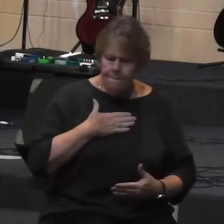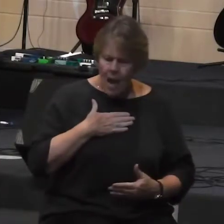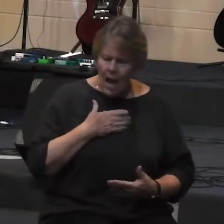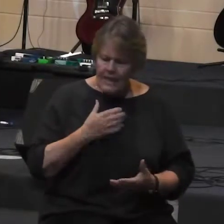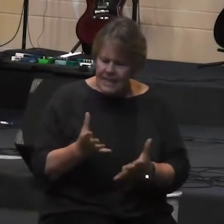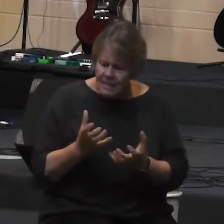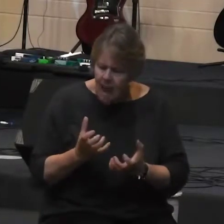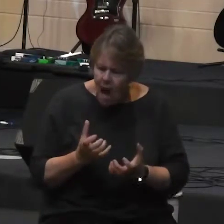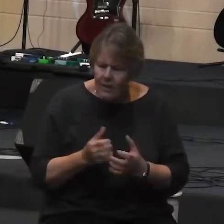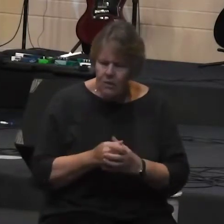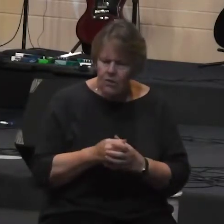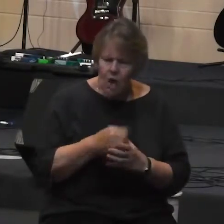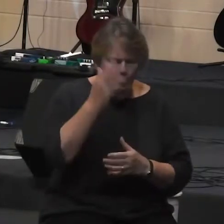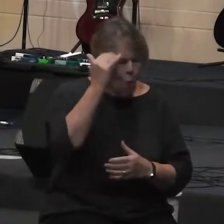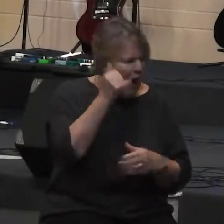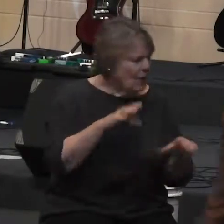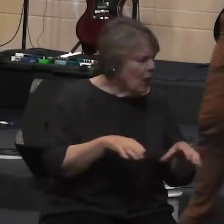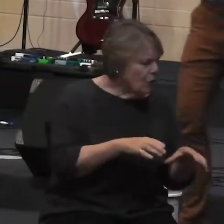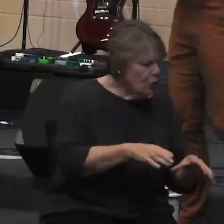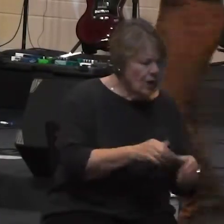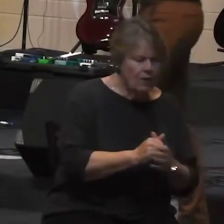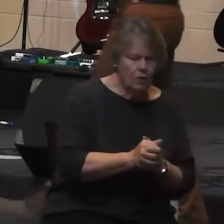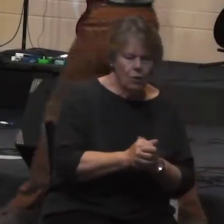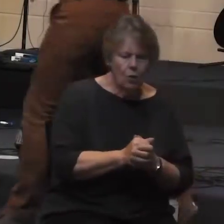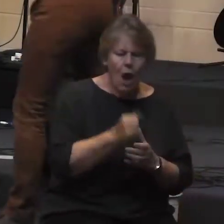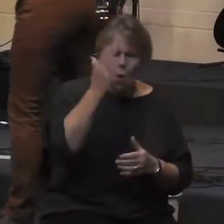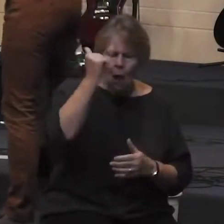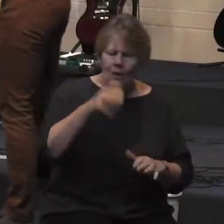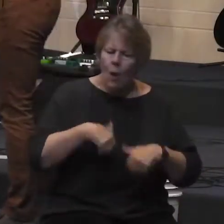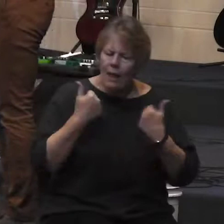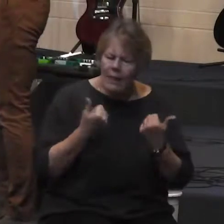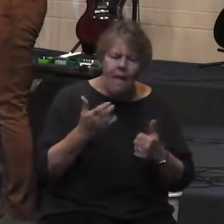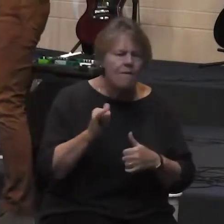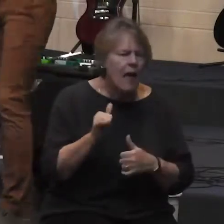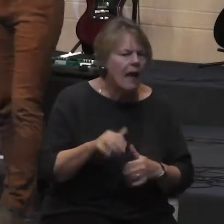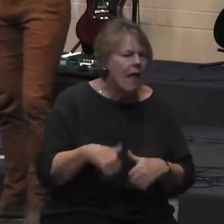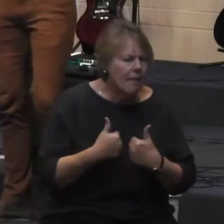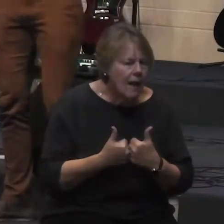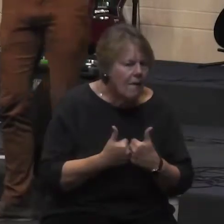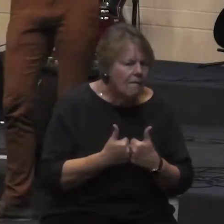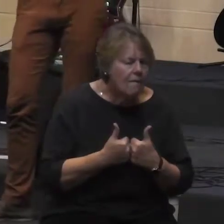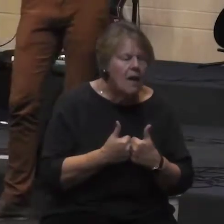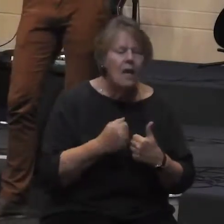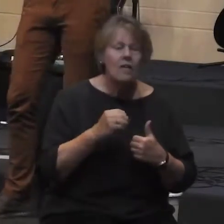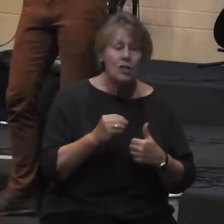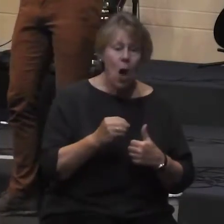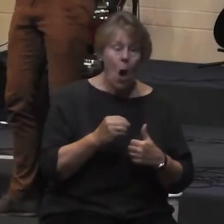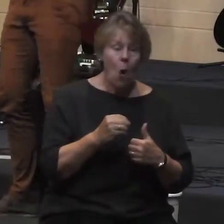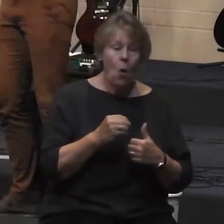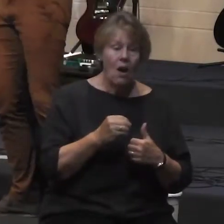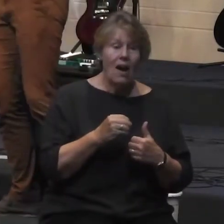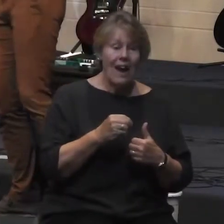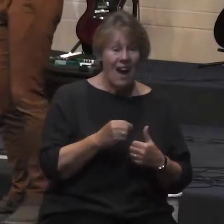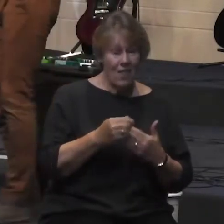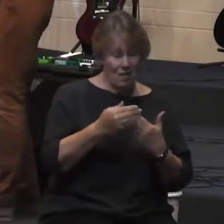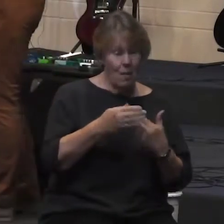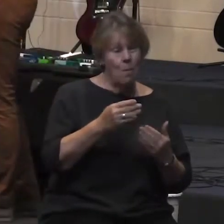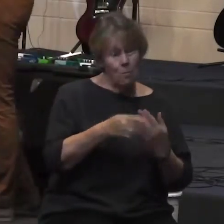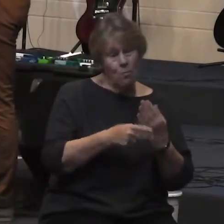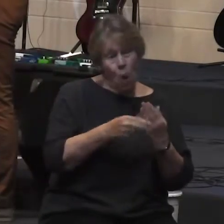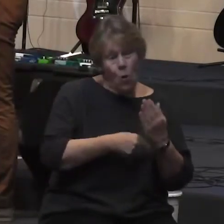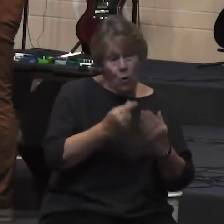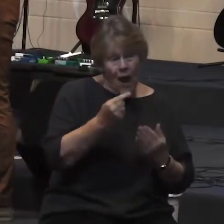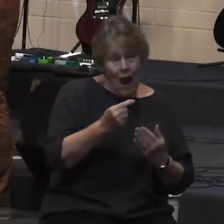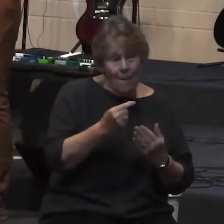the way we behave and live the way we live? And so you'll notice that the program notes today are, there's just a lot of blank space. And the